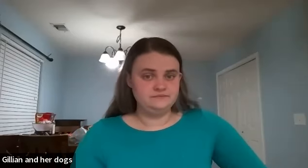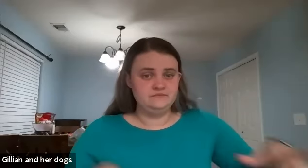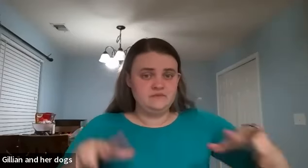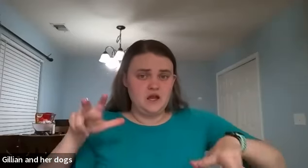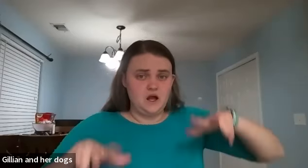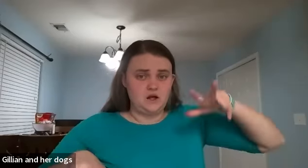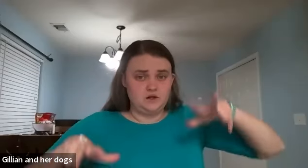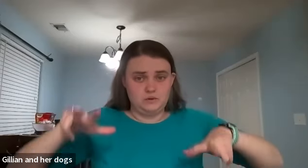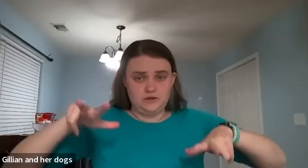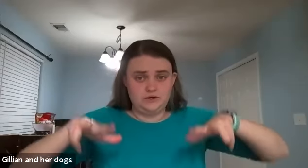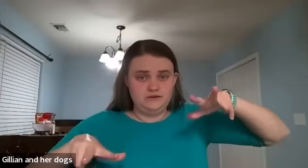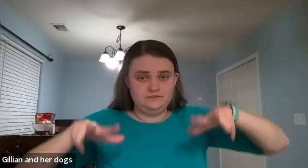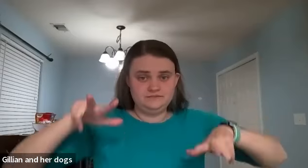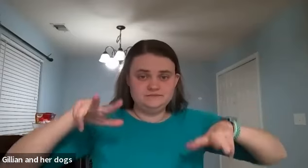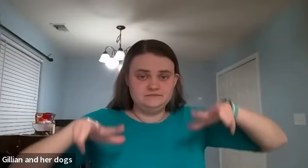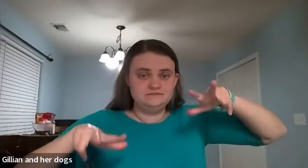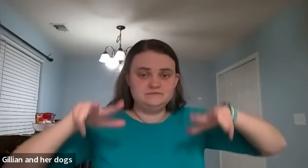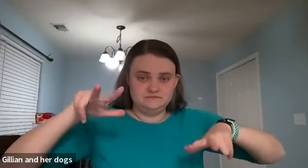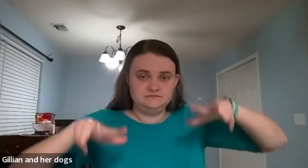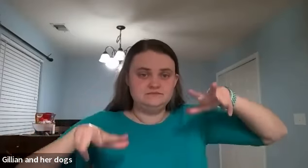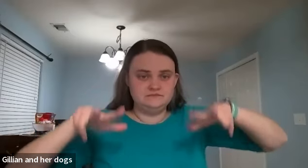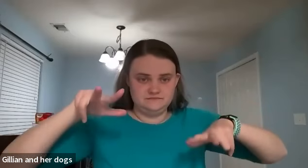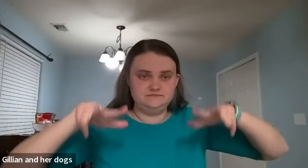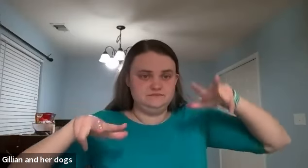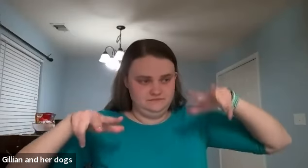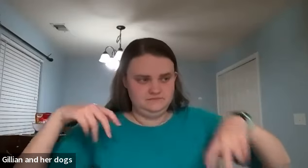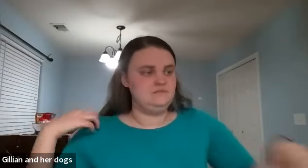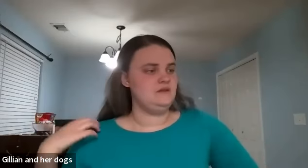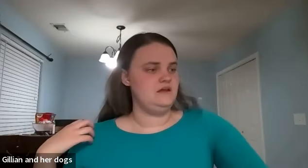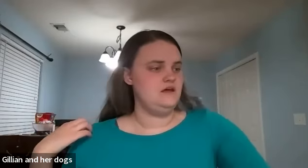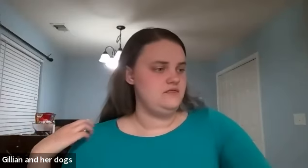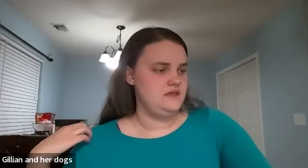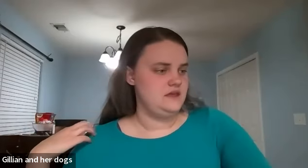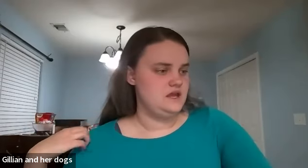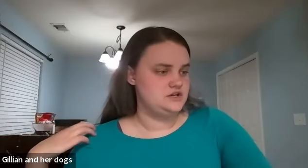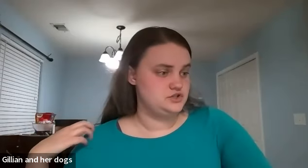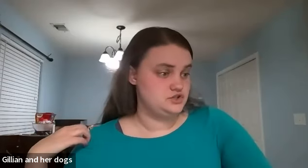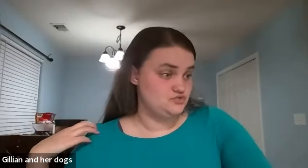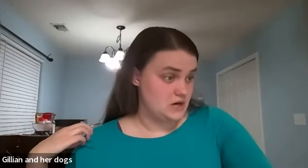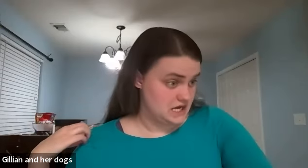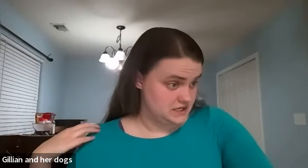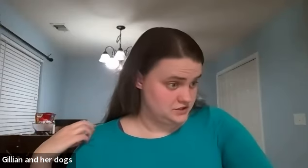awkward awkward awkward mm-hmm then strange